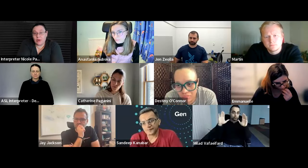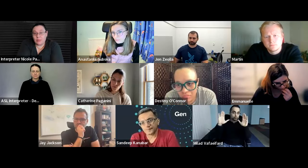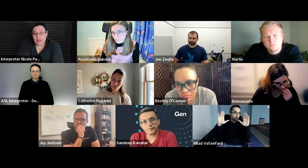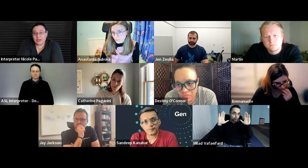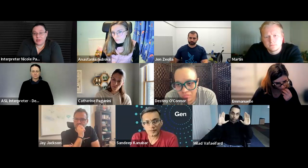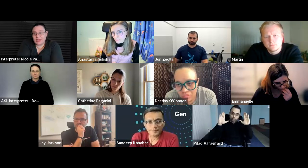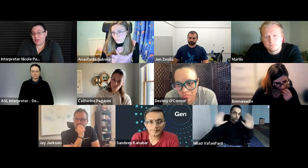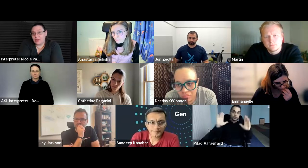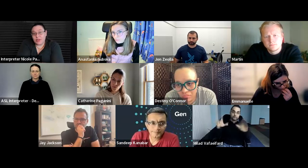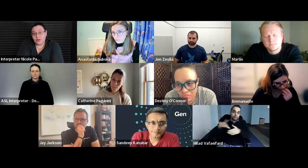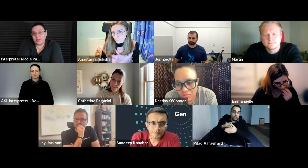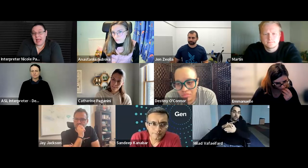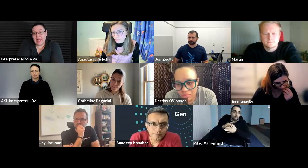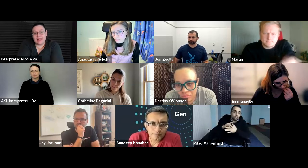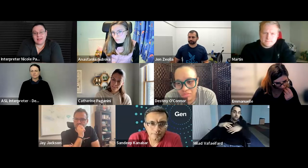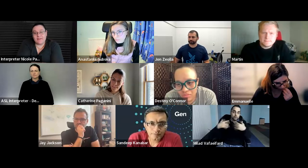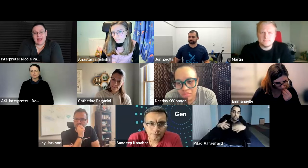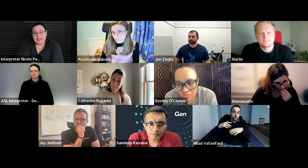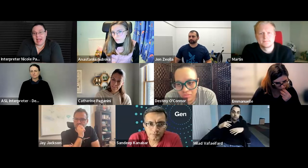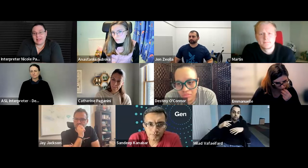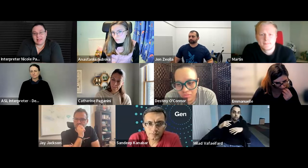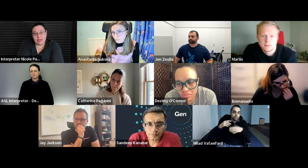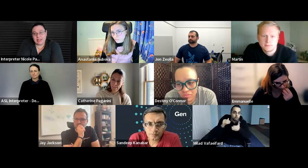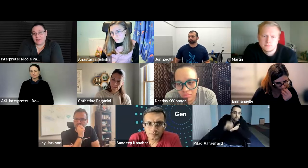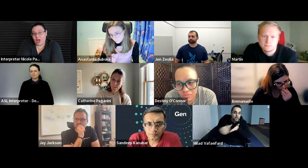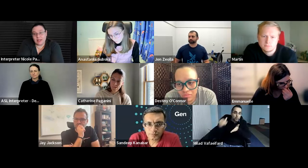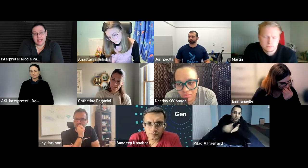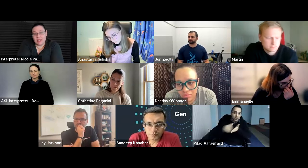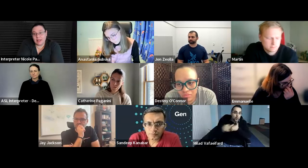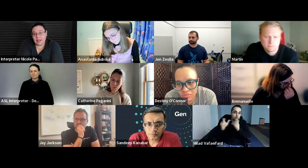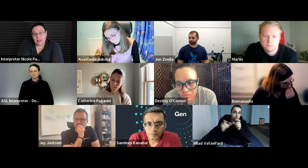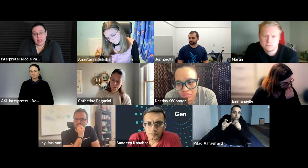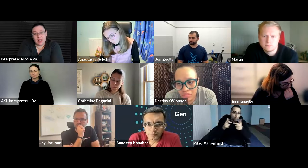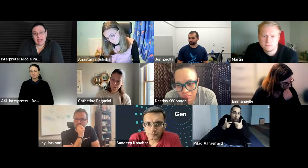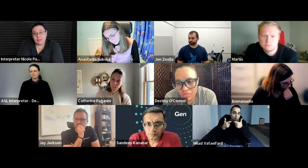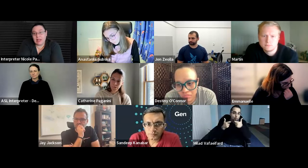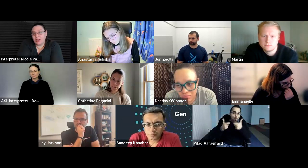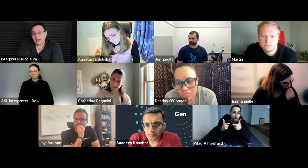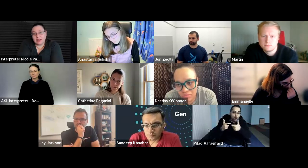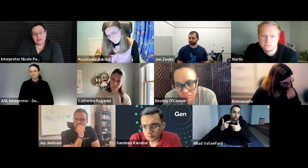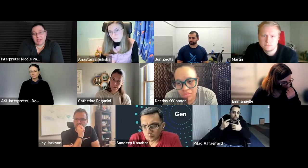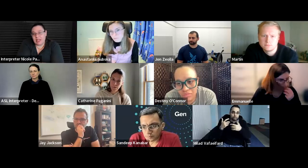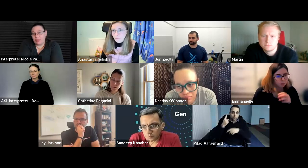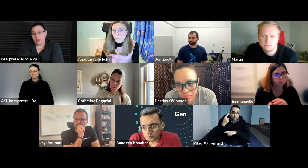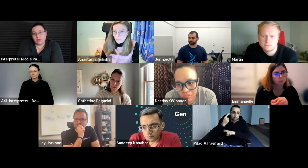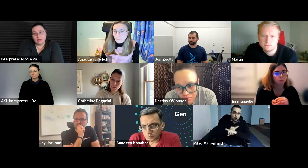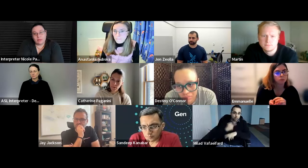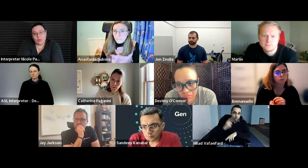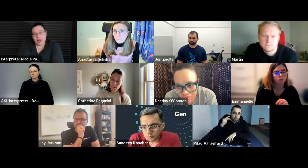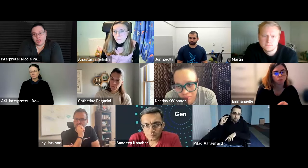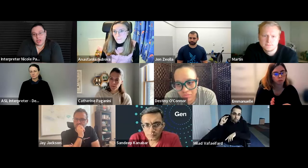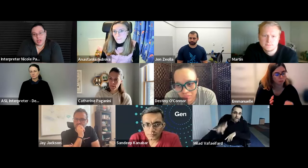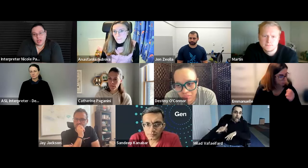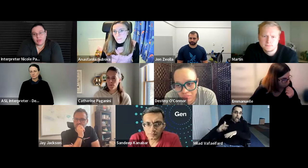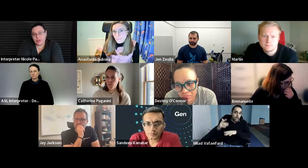so but i do see youtube as a fantastic place for content i mean millions of people people